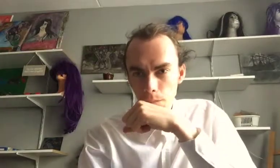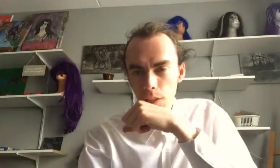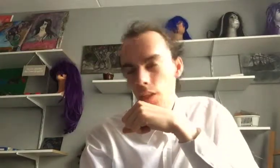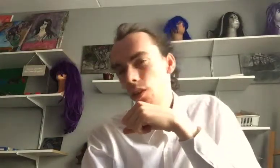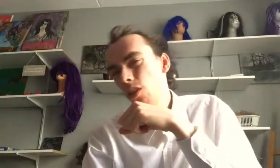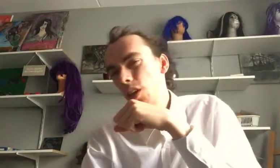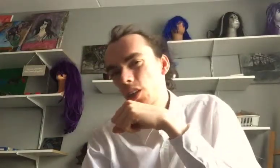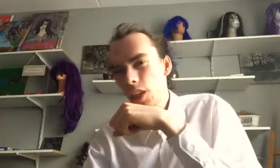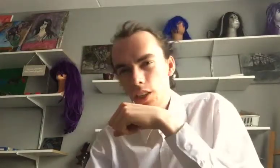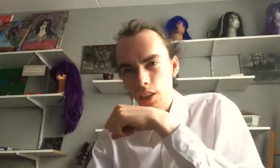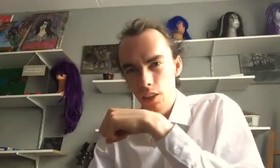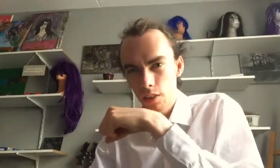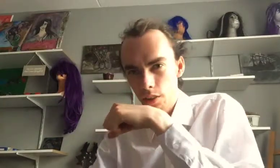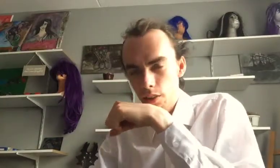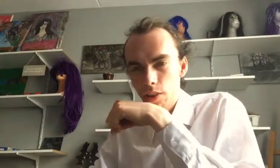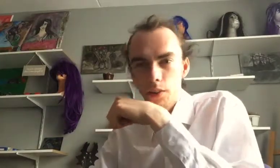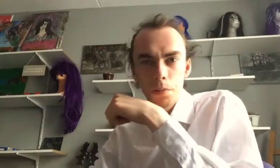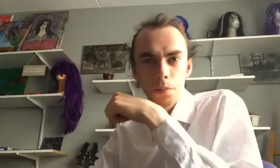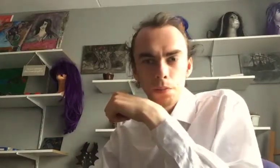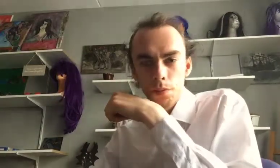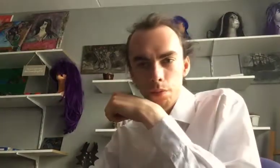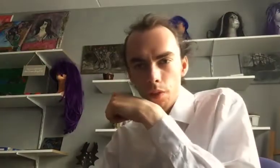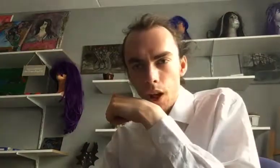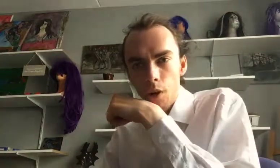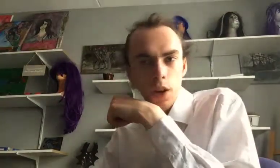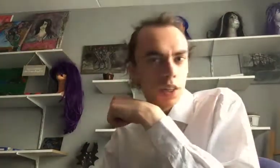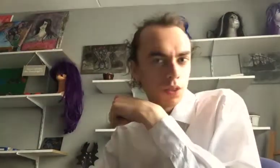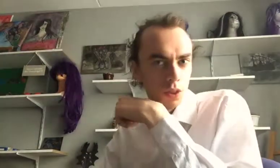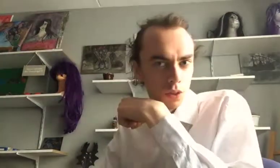I know, exactly, how lie to you.